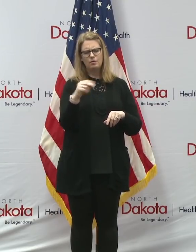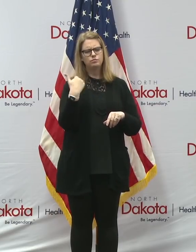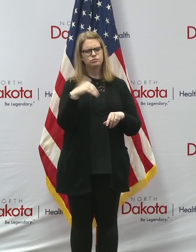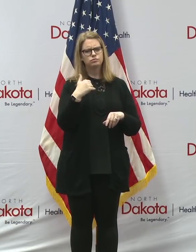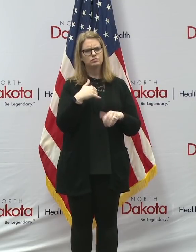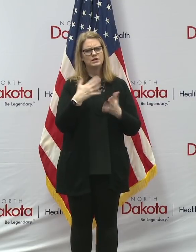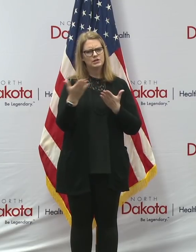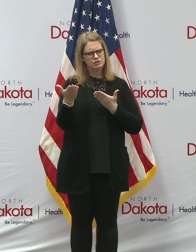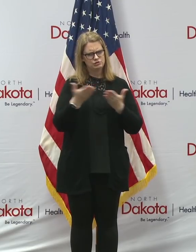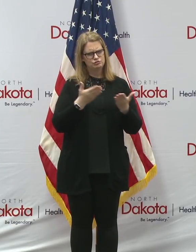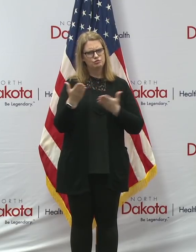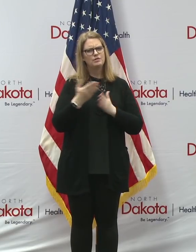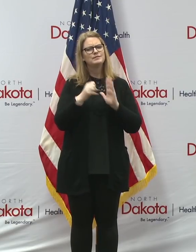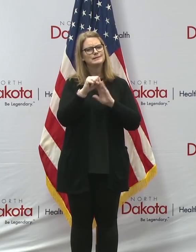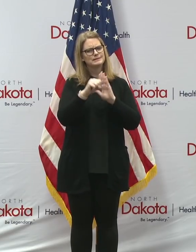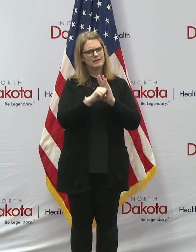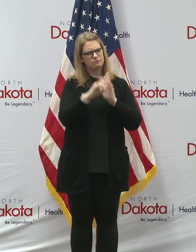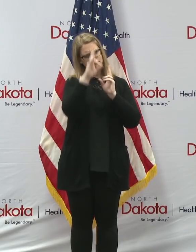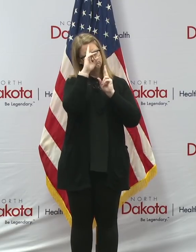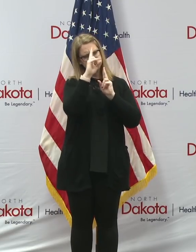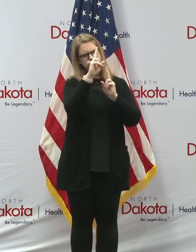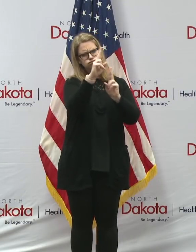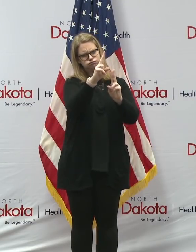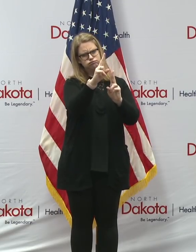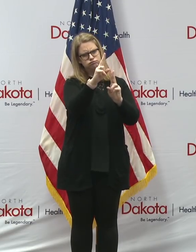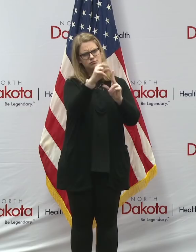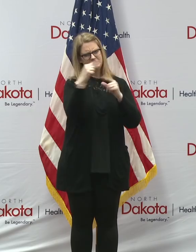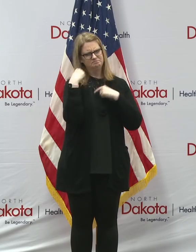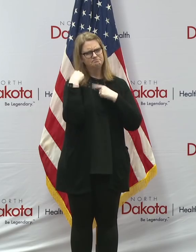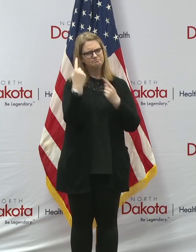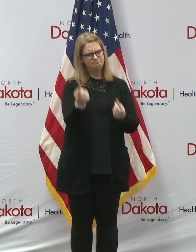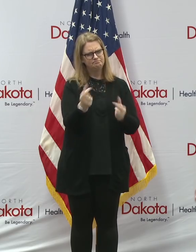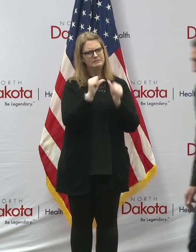with distinction and continue to do so during this health emergency. Lieutenant Colonel.